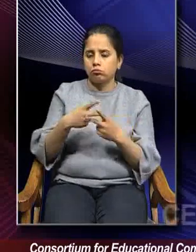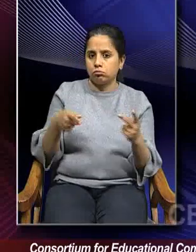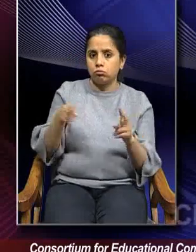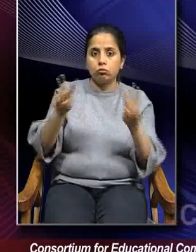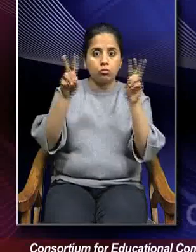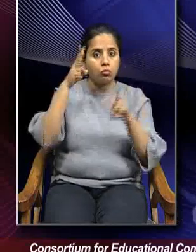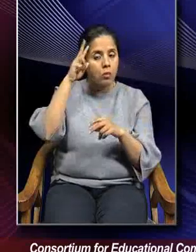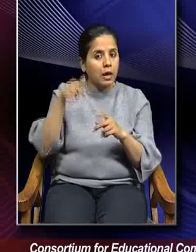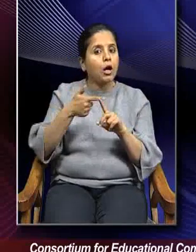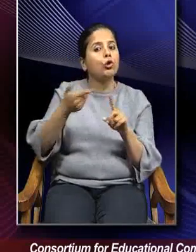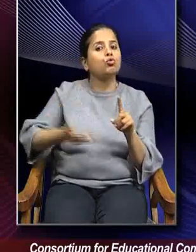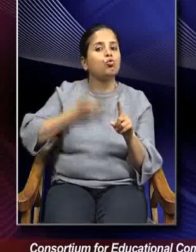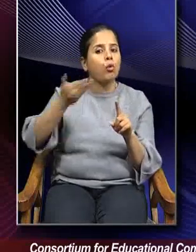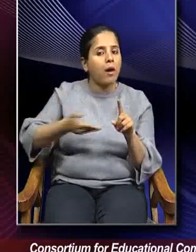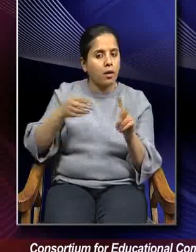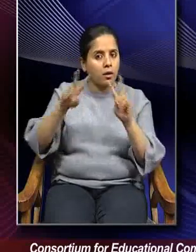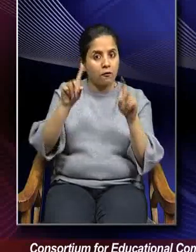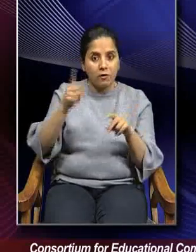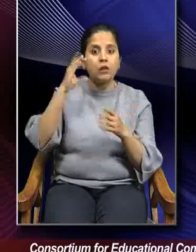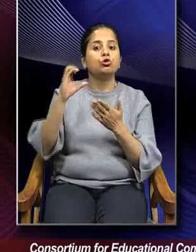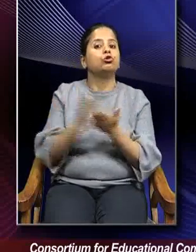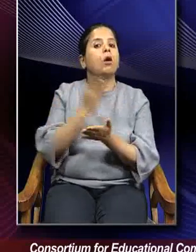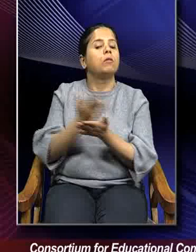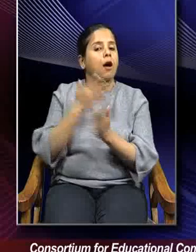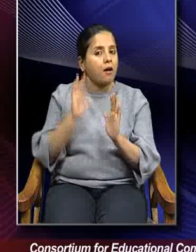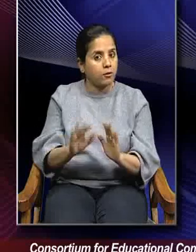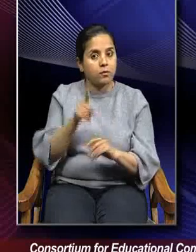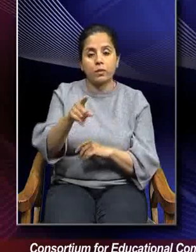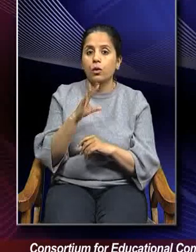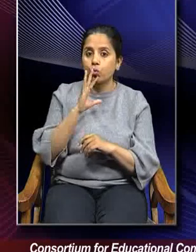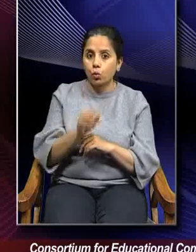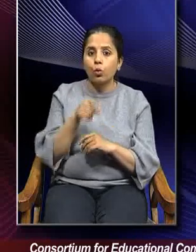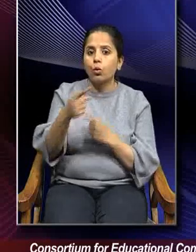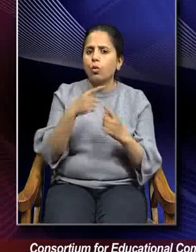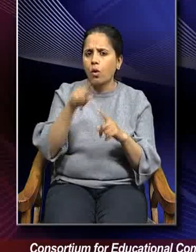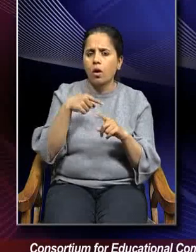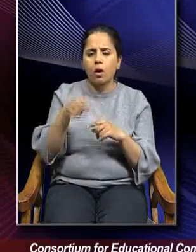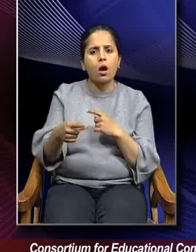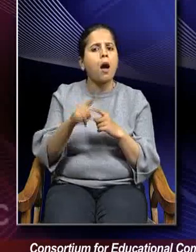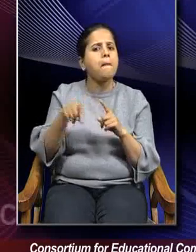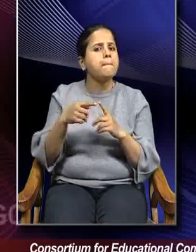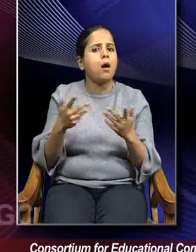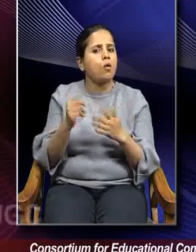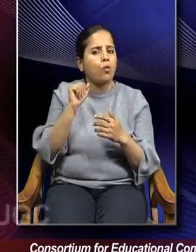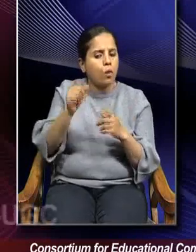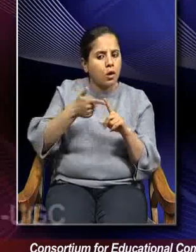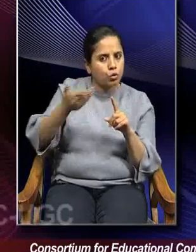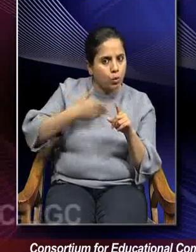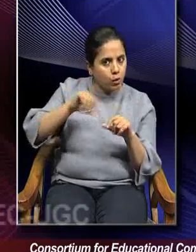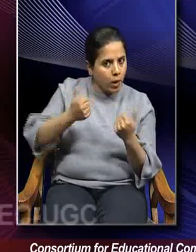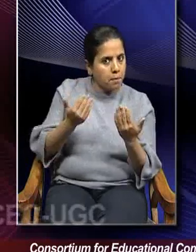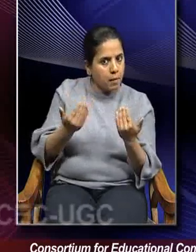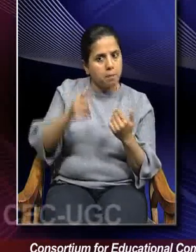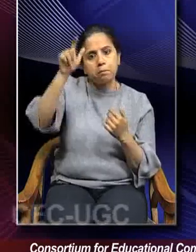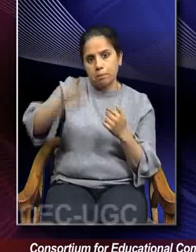Topic of Training is the first very chapter which actually speaks volumes about the trainability of a person.